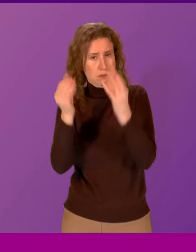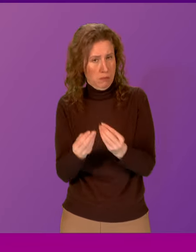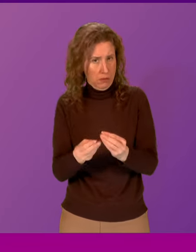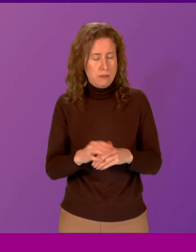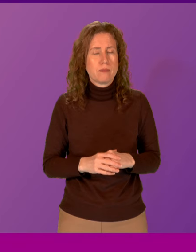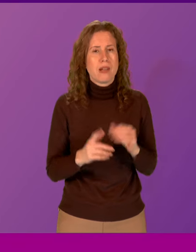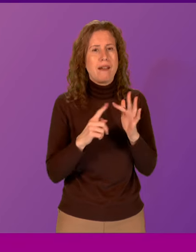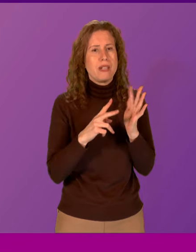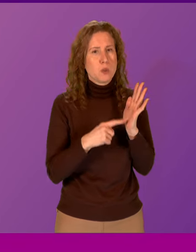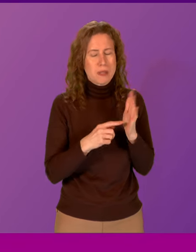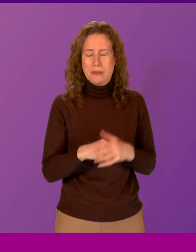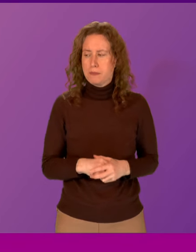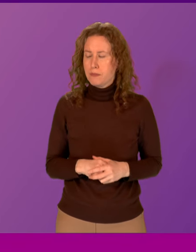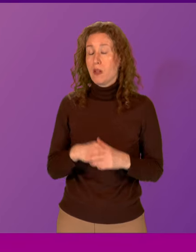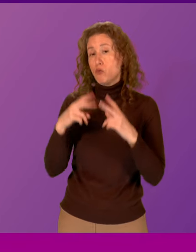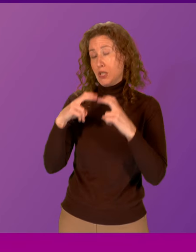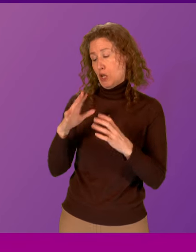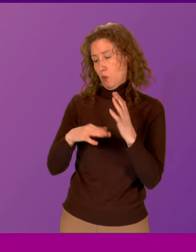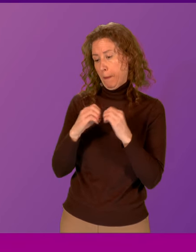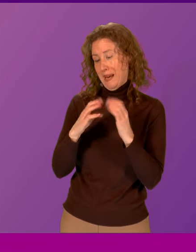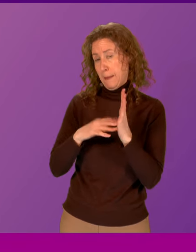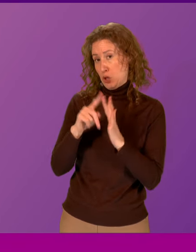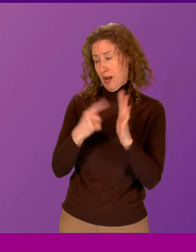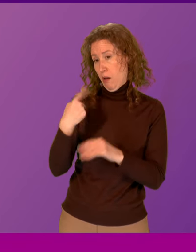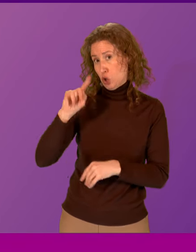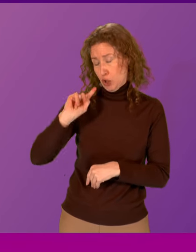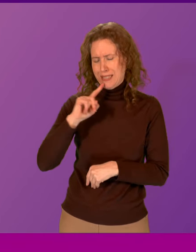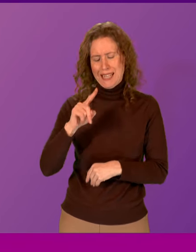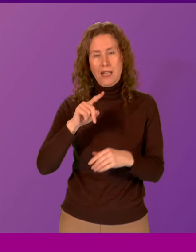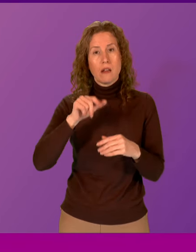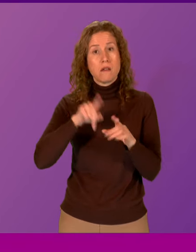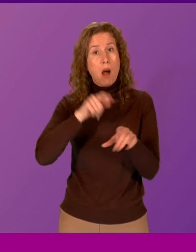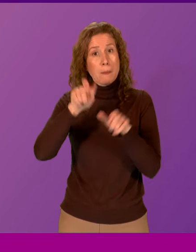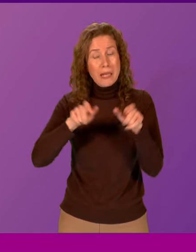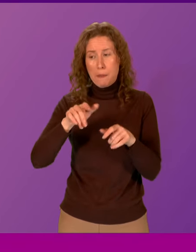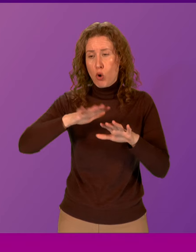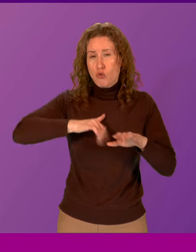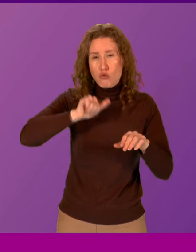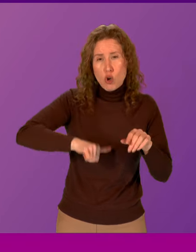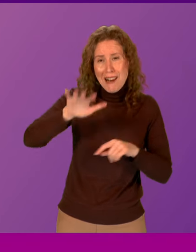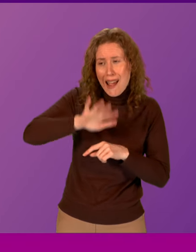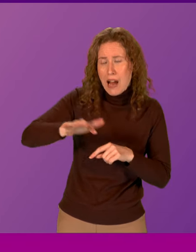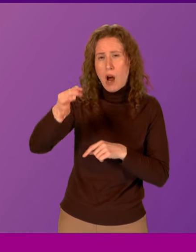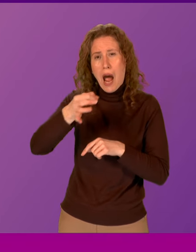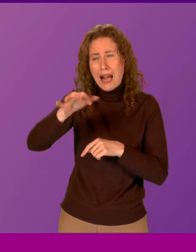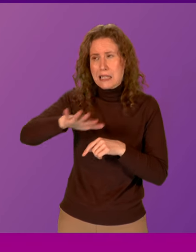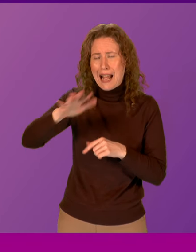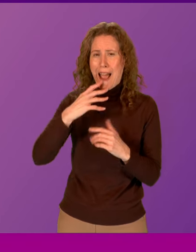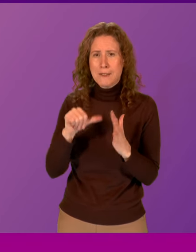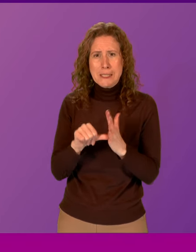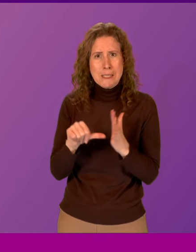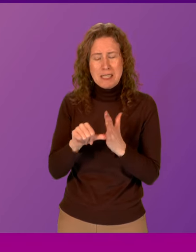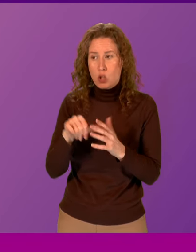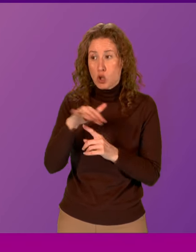Research published by the BMJ last year found that young people in rural and island communities face practical and social